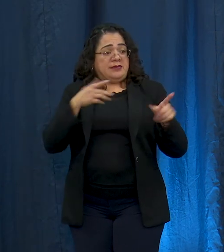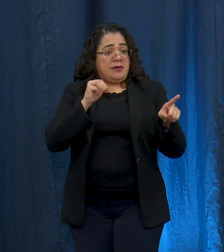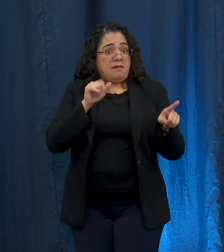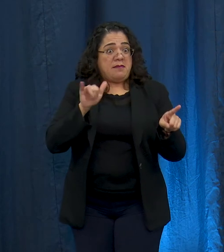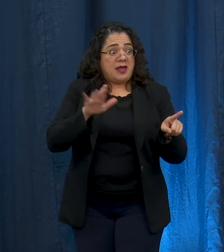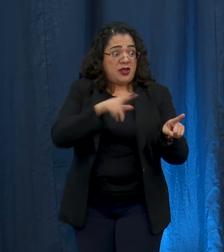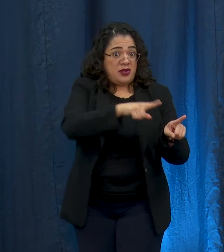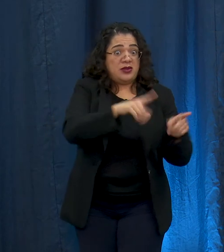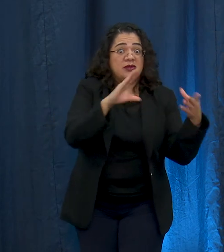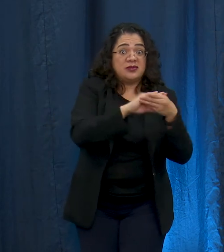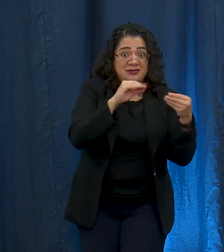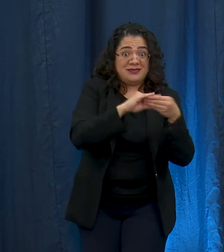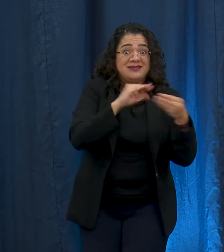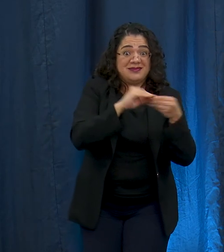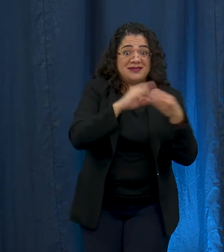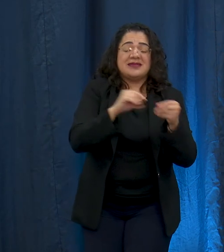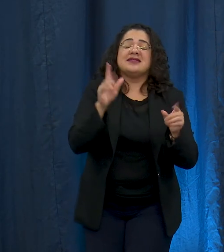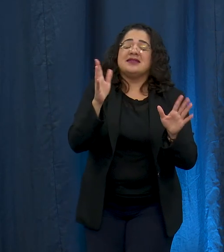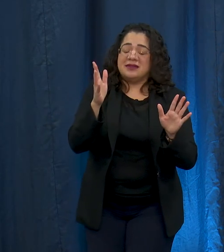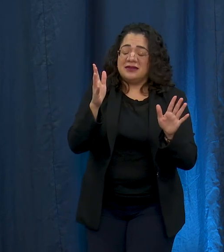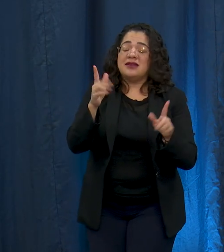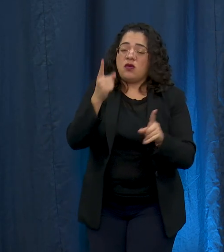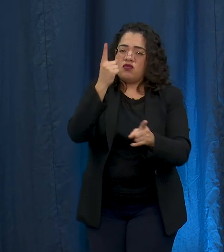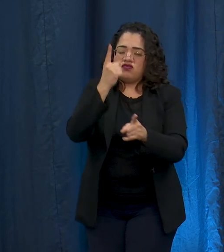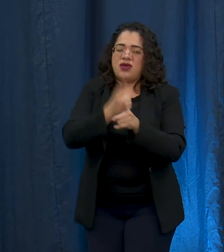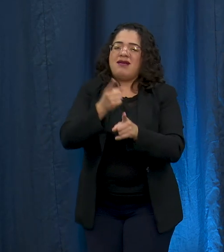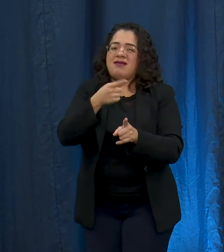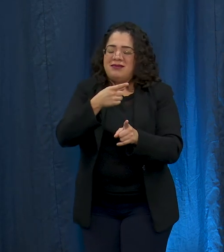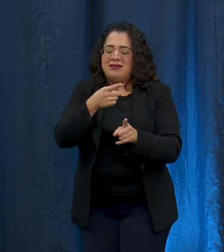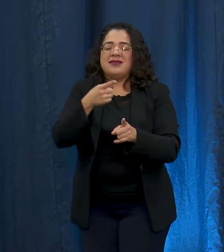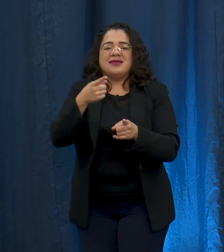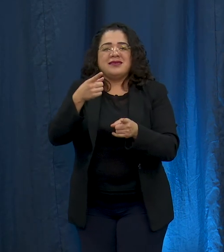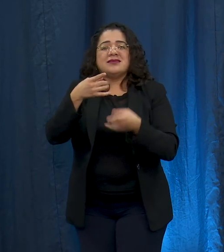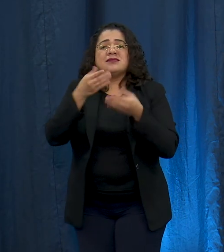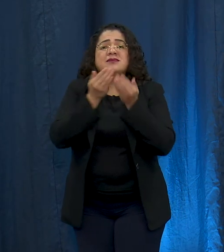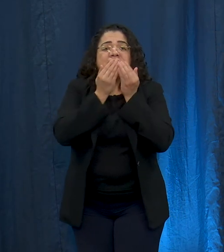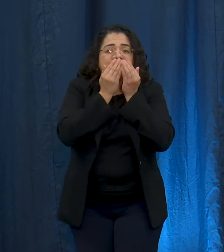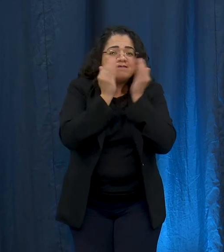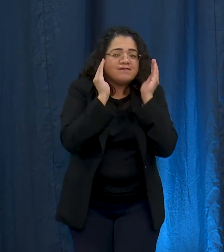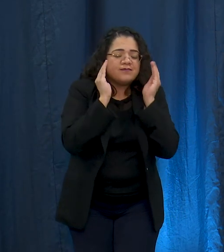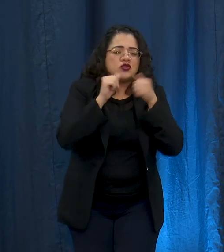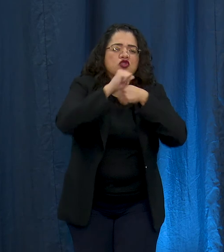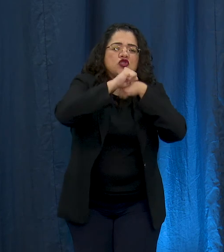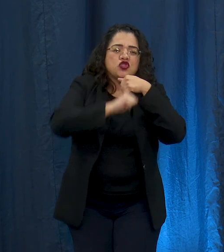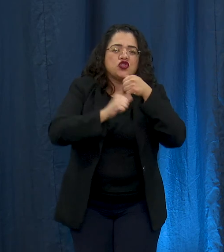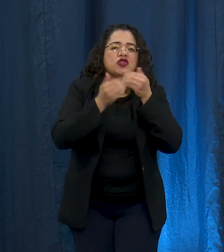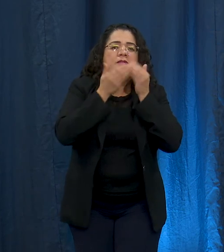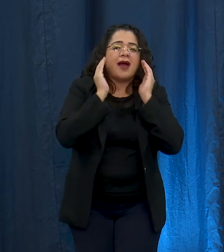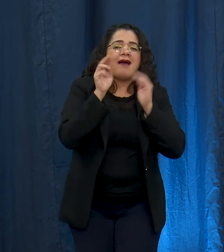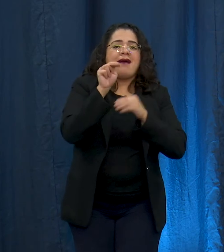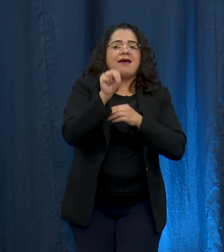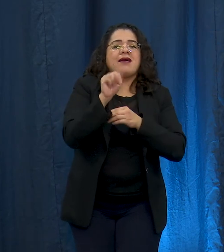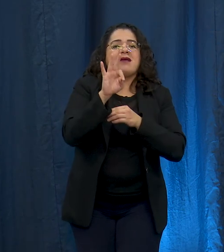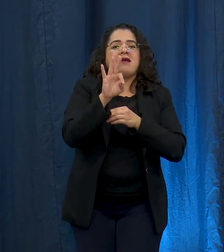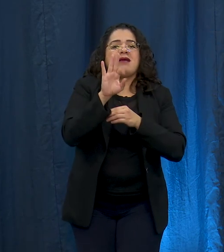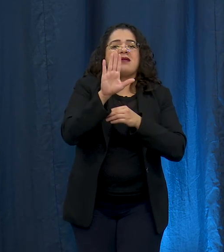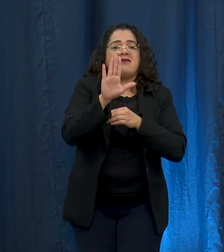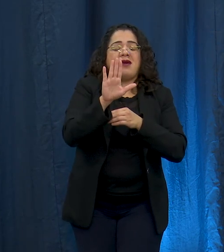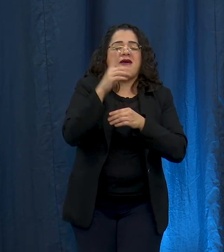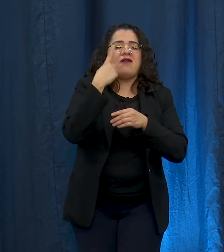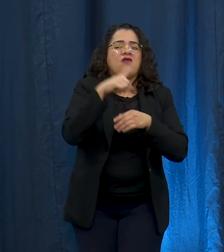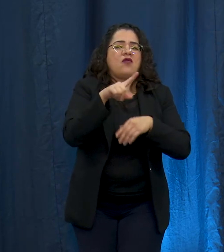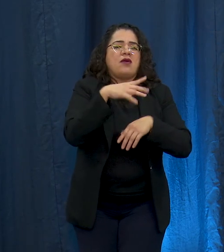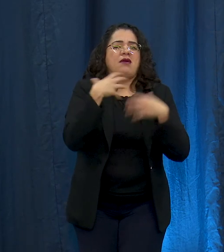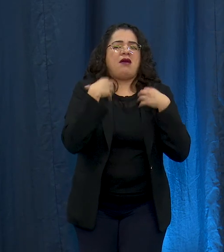said it's really important that we uh keep the surgical masks and the n95s for the frontline staff healthcare workers